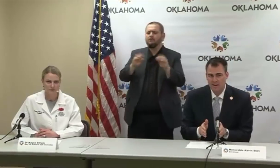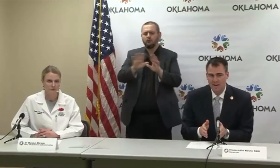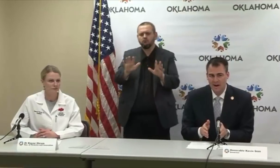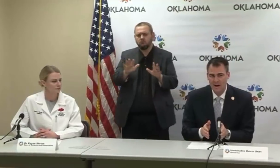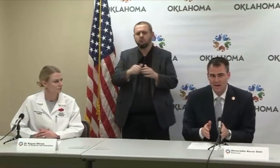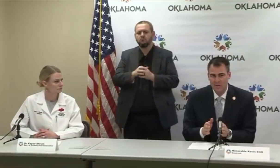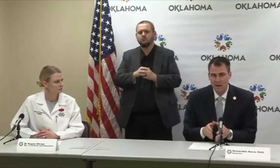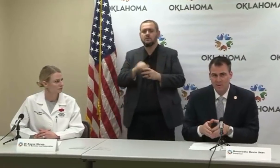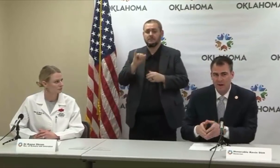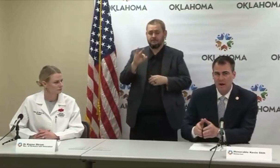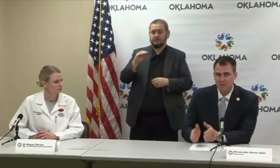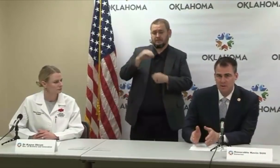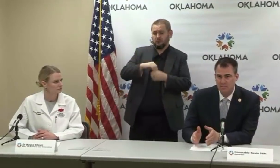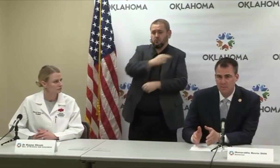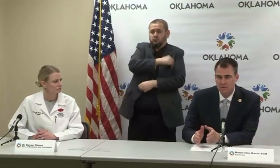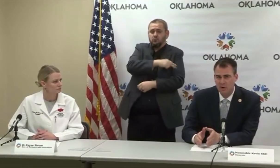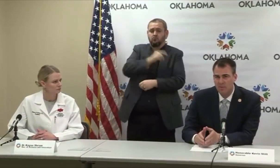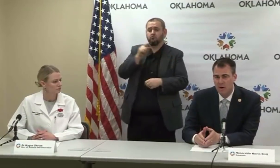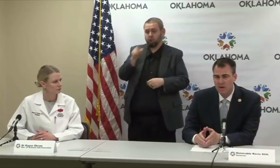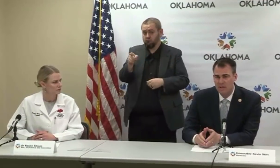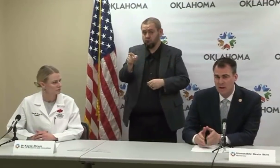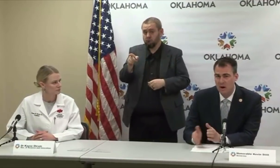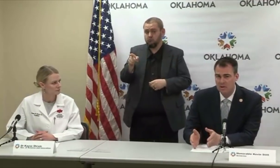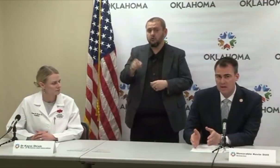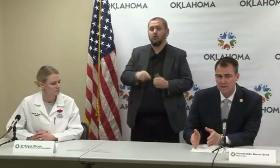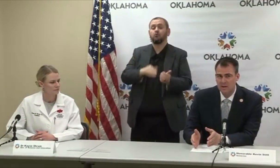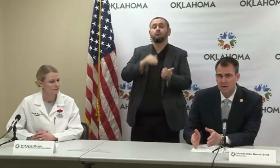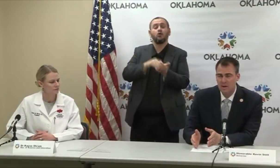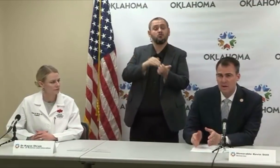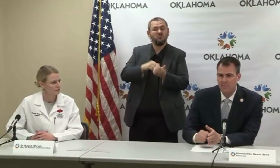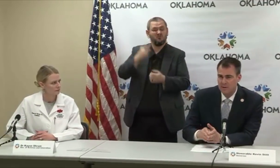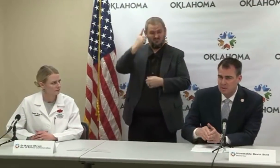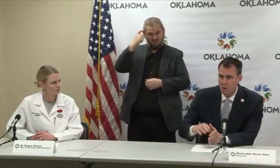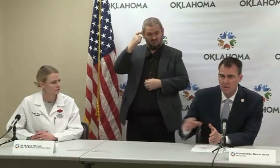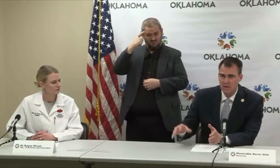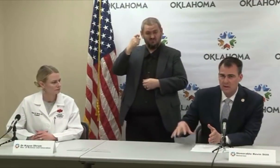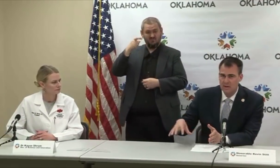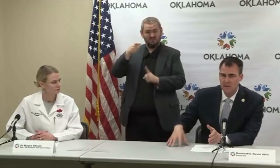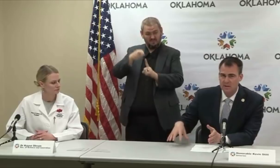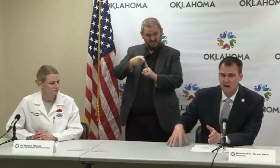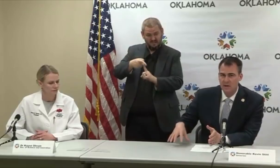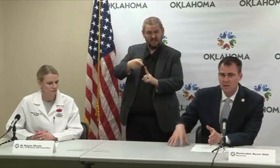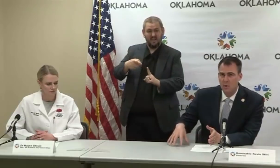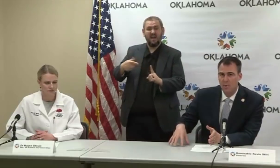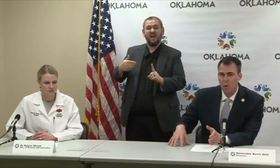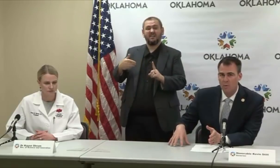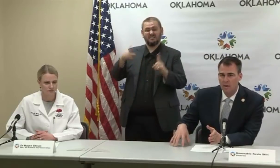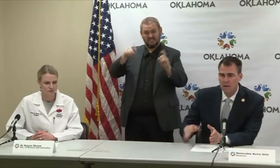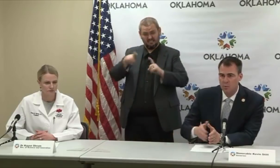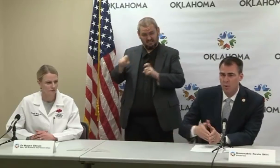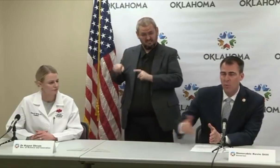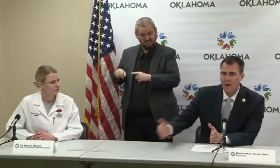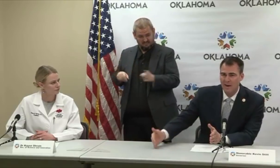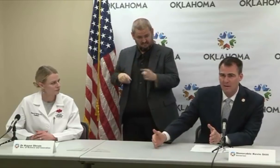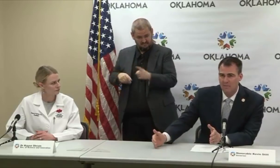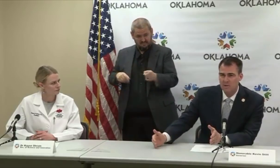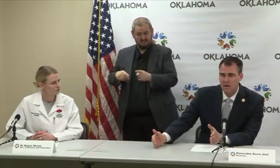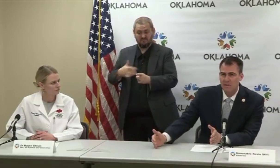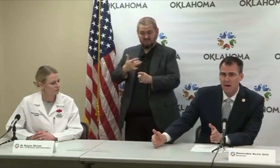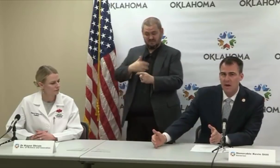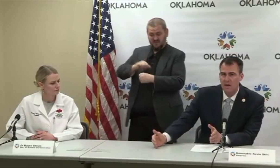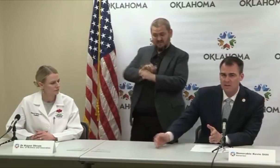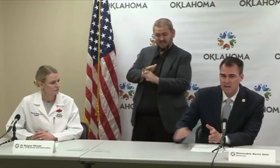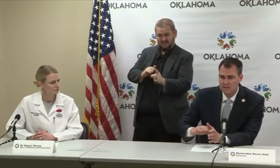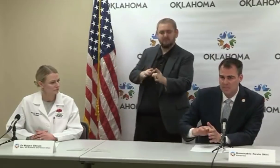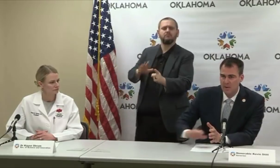think that they have the symptoms of COVID-19, they are tested. This is why the testing in state is so important, because we're waiting for